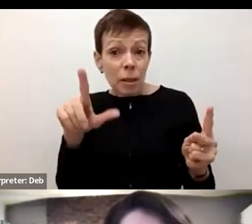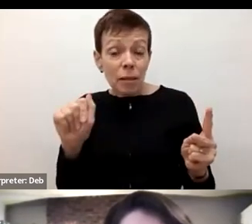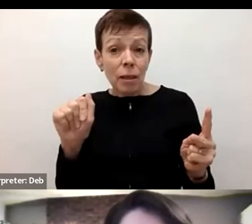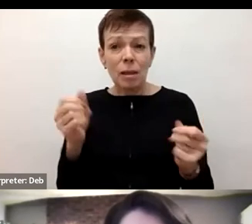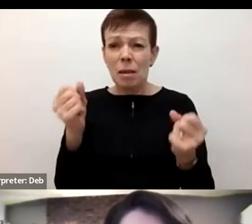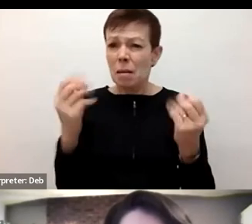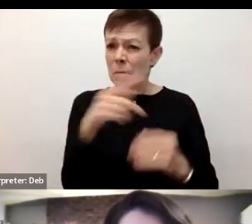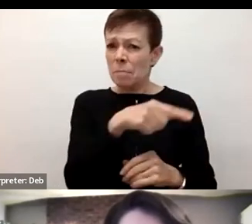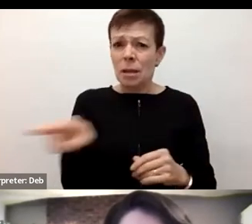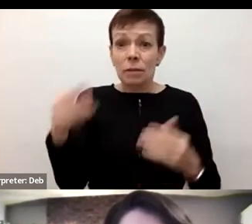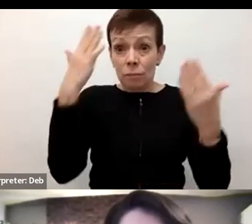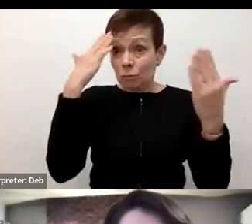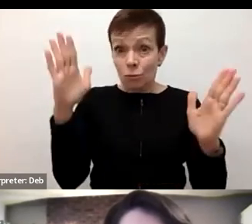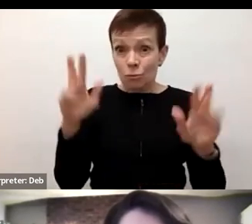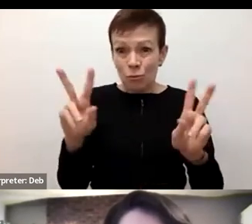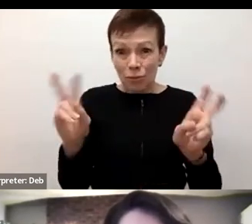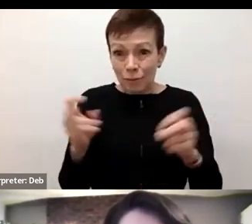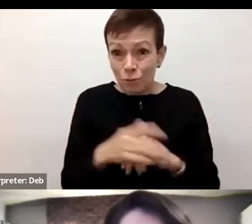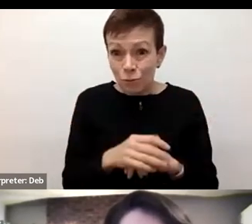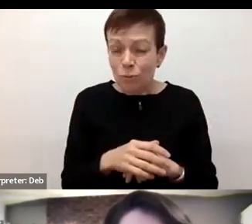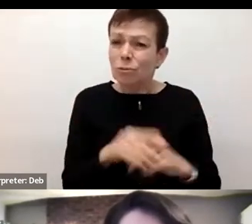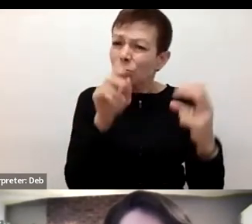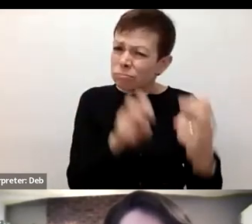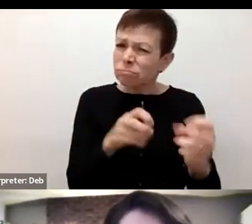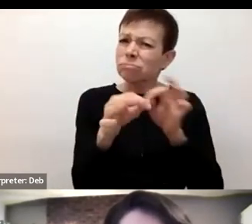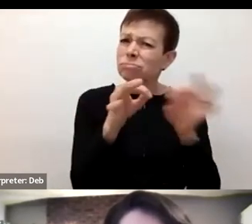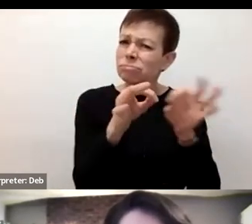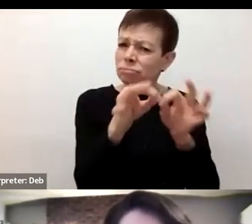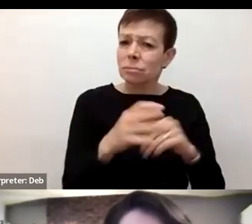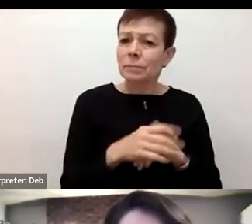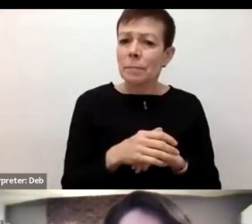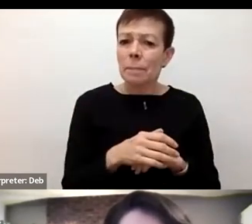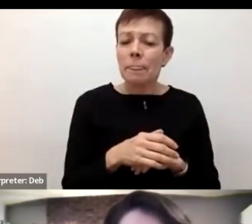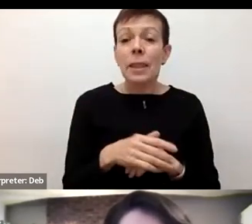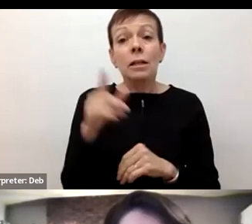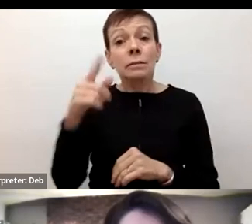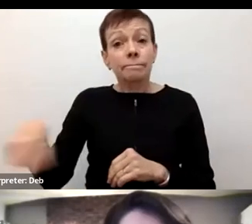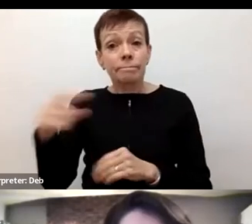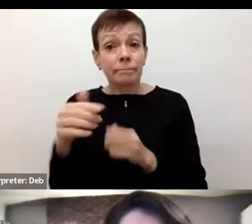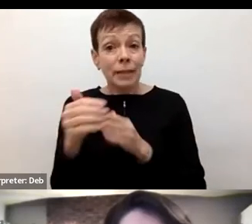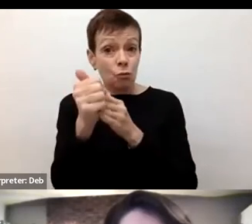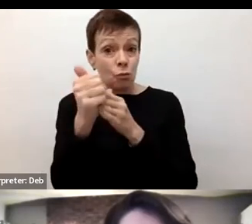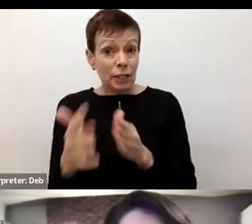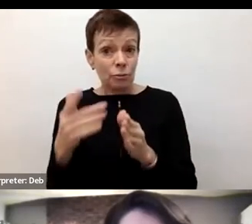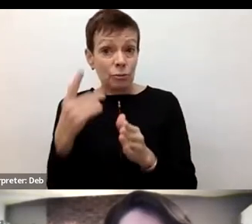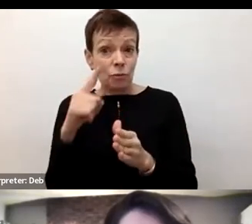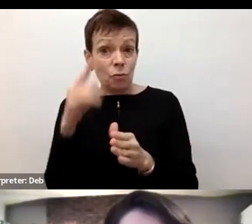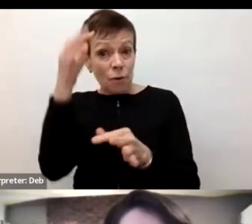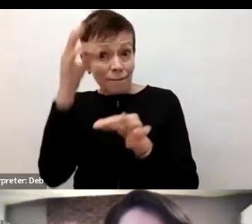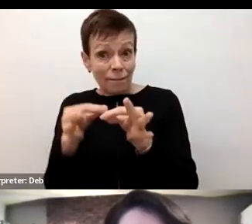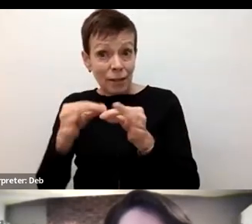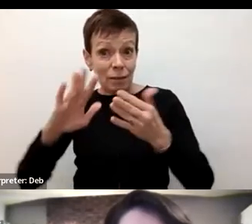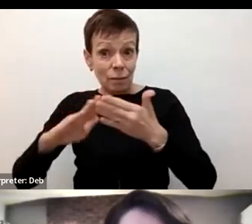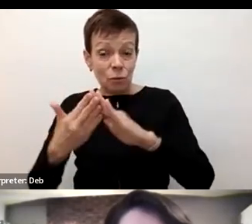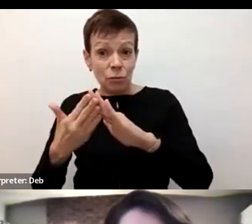issue. But also, leaders in the faith communities, leaders of places of worship, often have